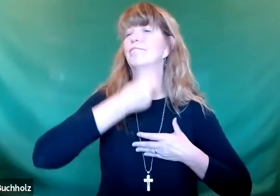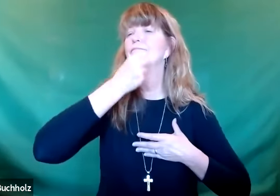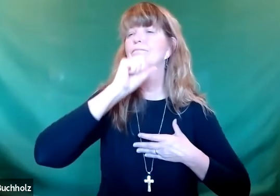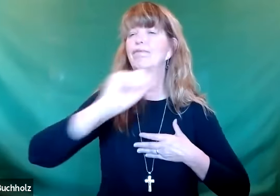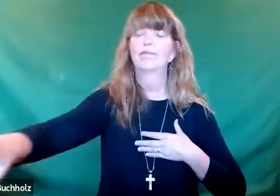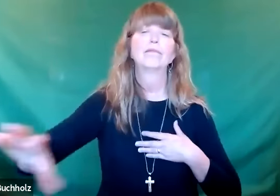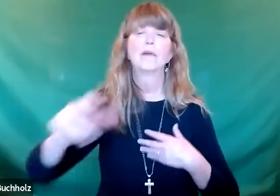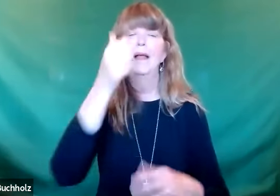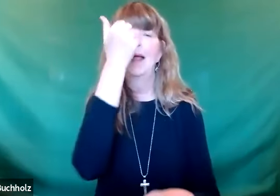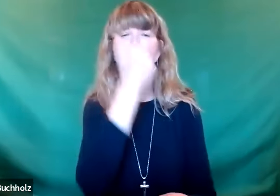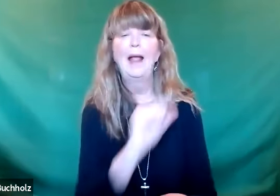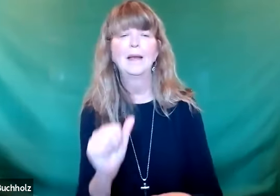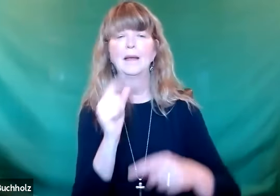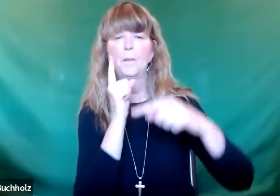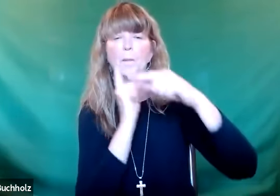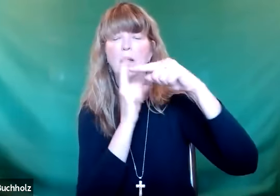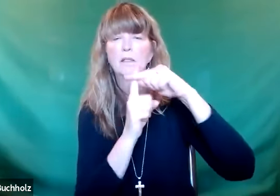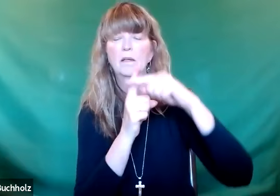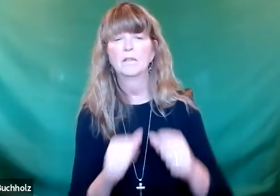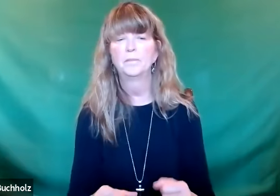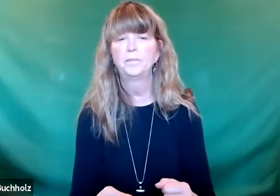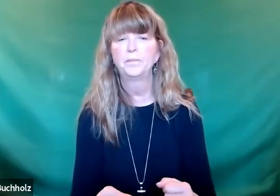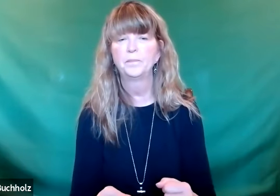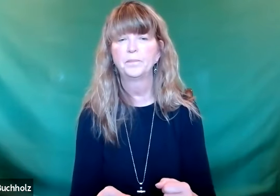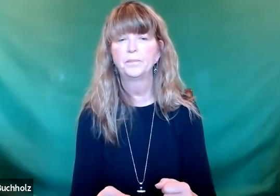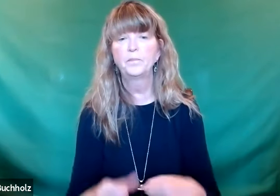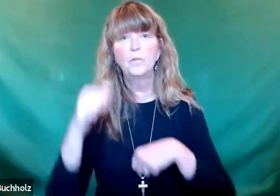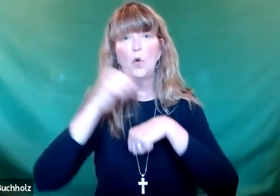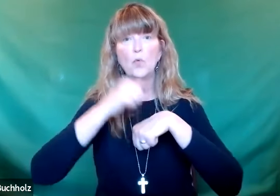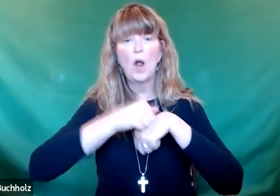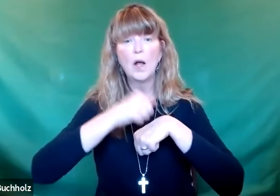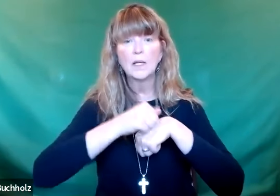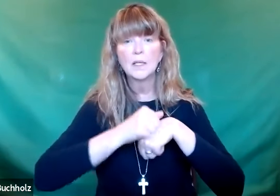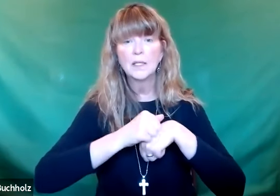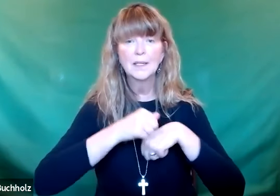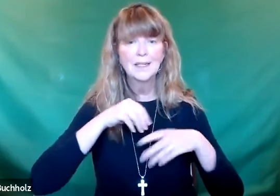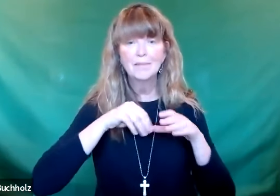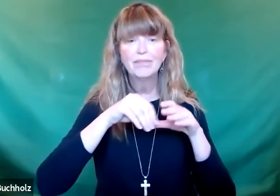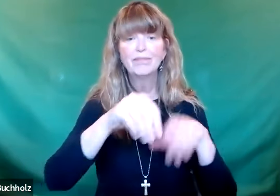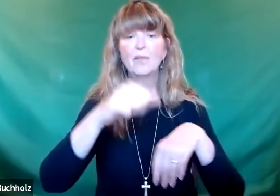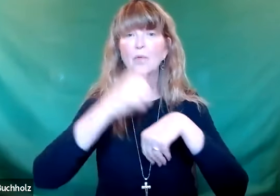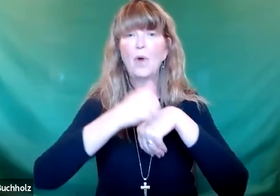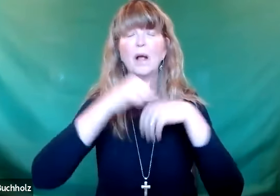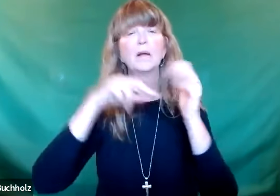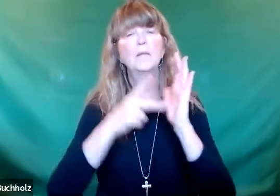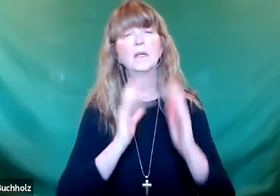They've already let the enemy just inhabit them and take away anything that's positive.